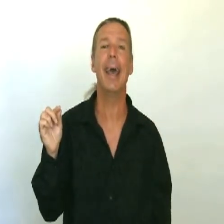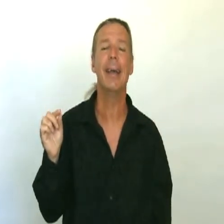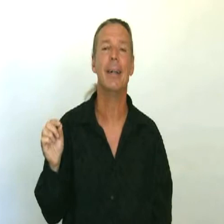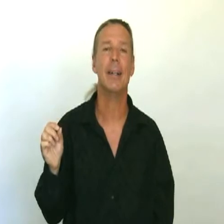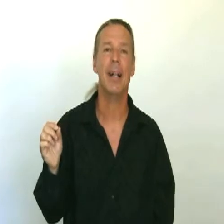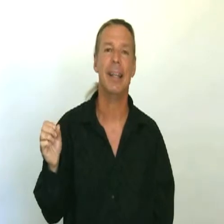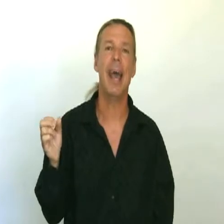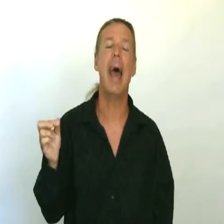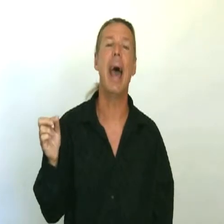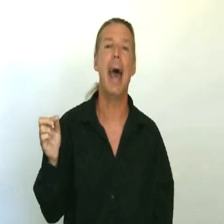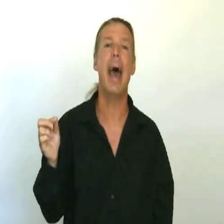Yeah.